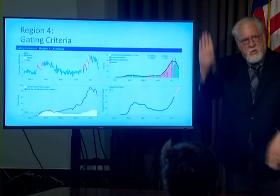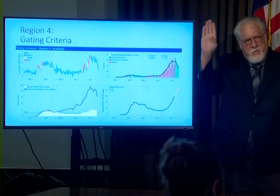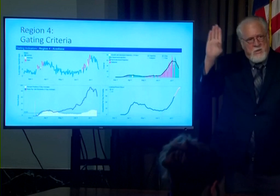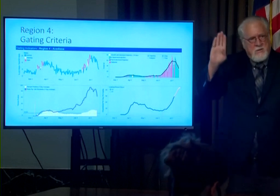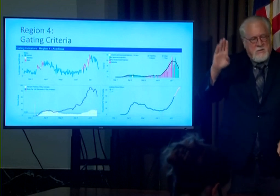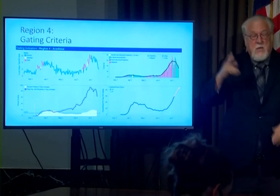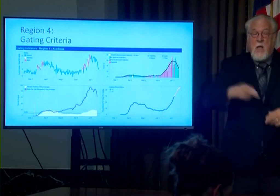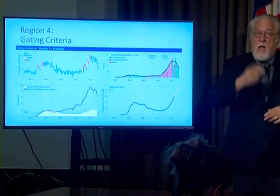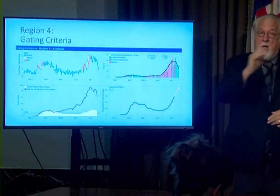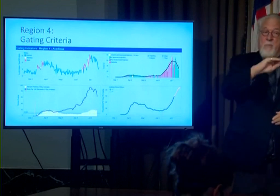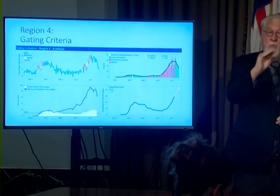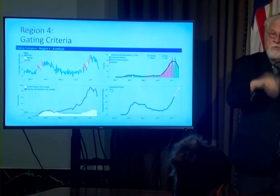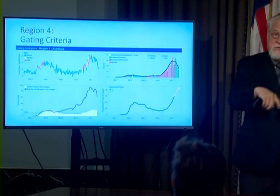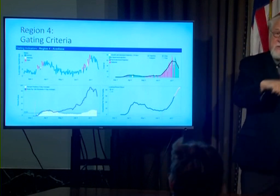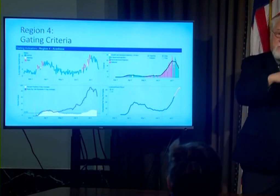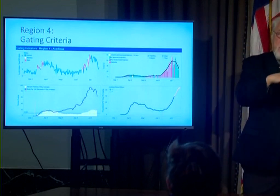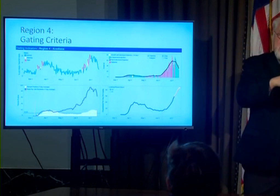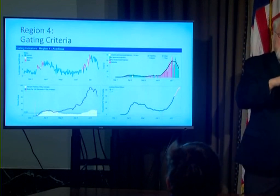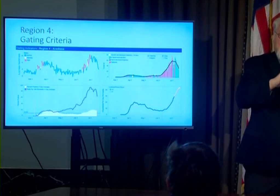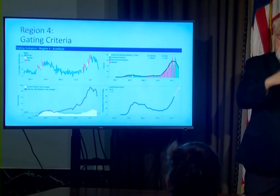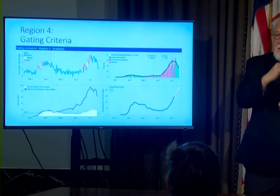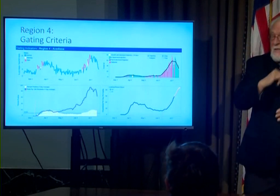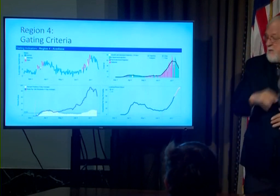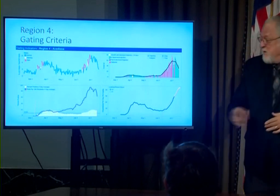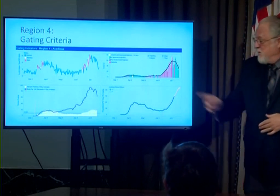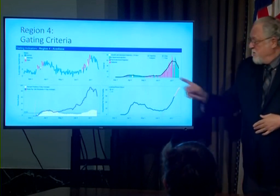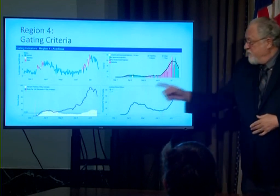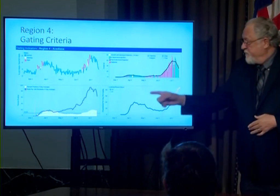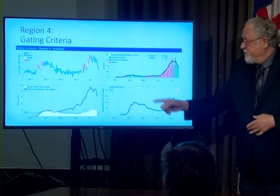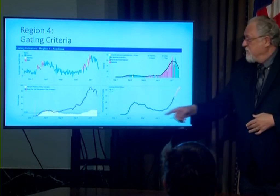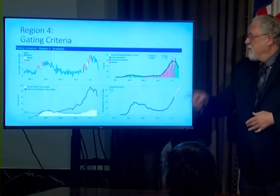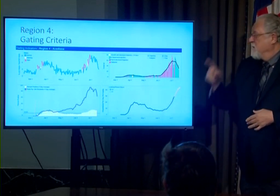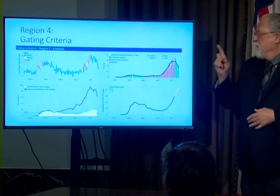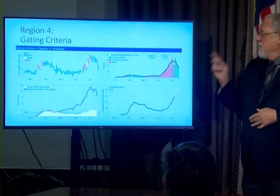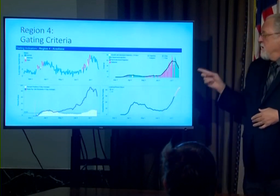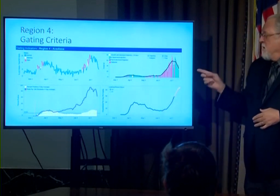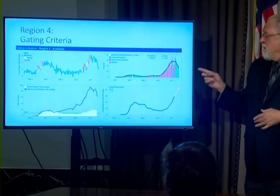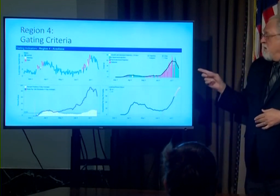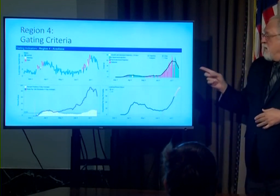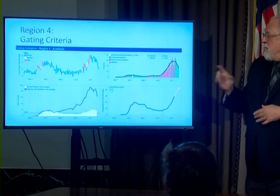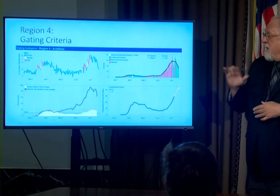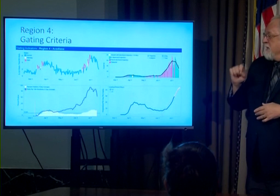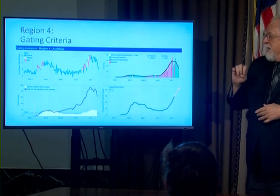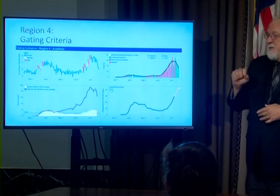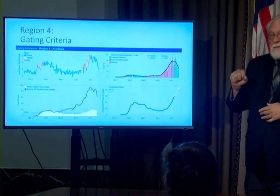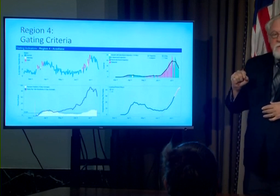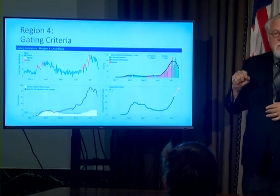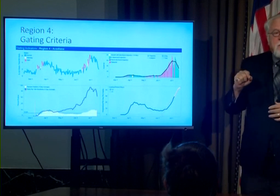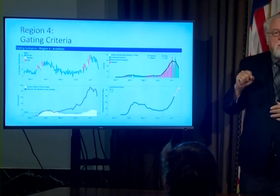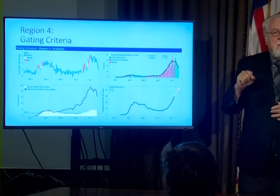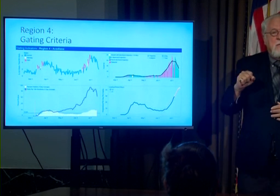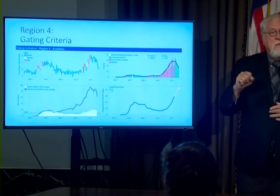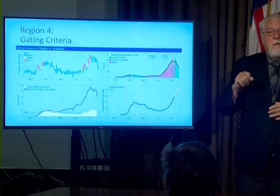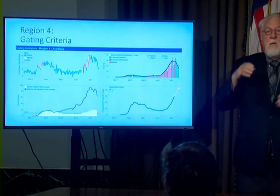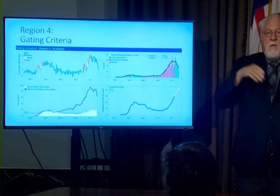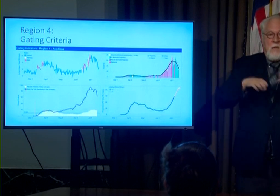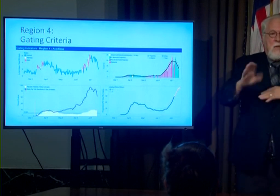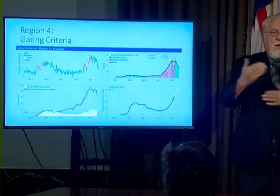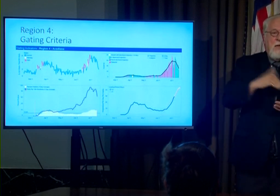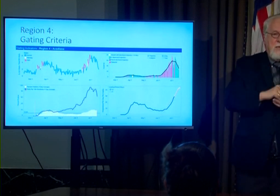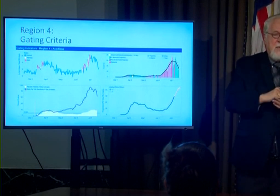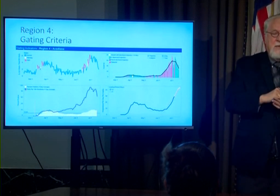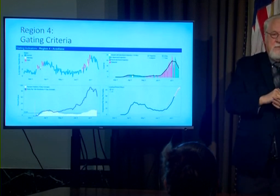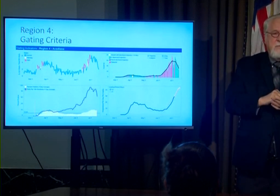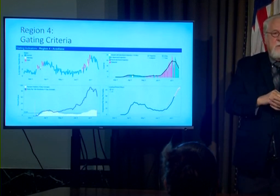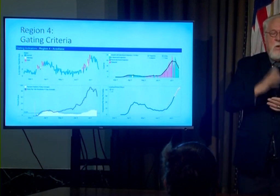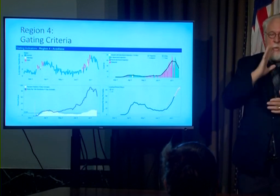of percent positivity positivity those yellow bars and then cases that certainly had been on the upswing and again I have every reason to